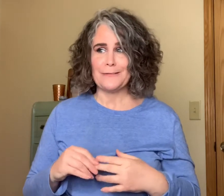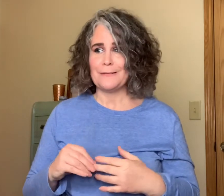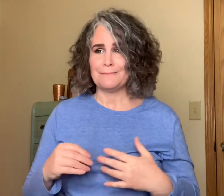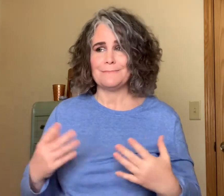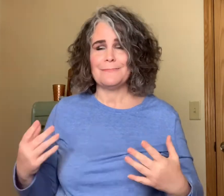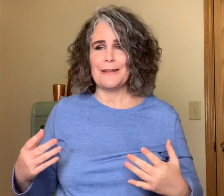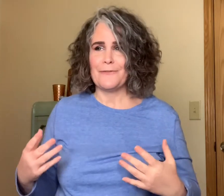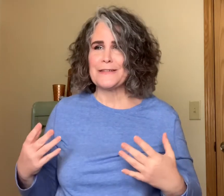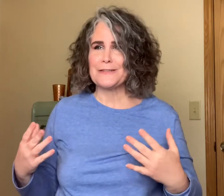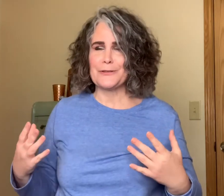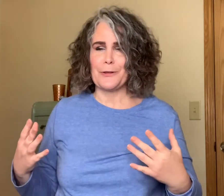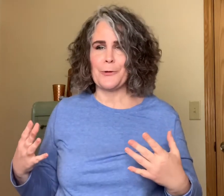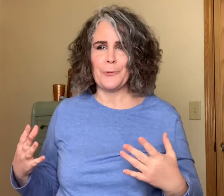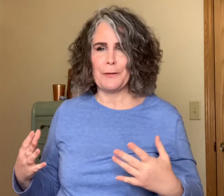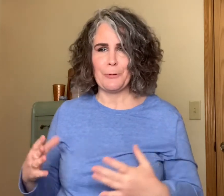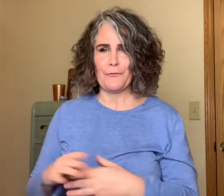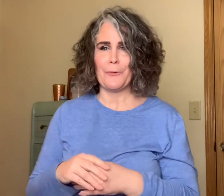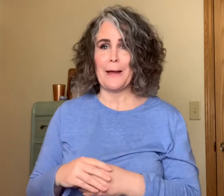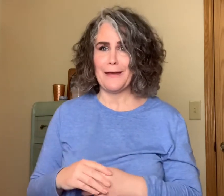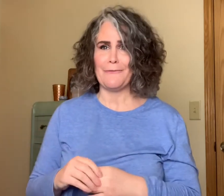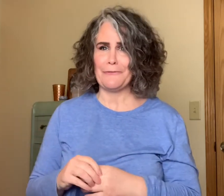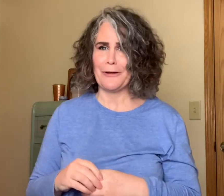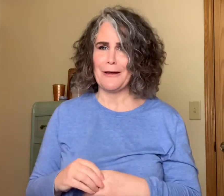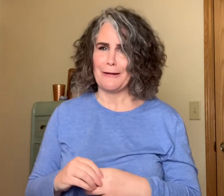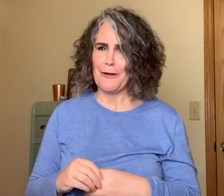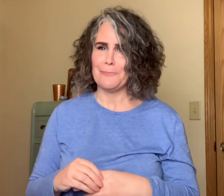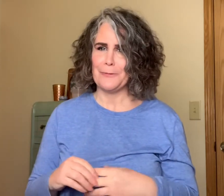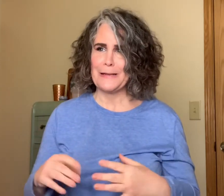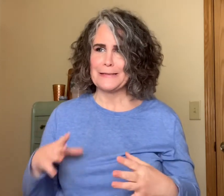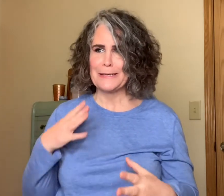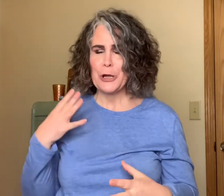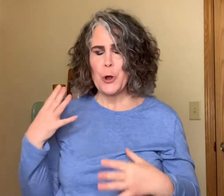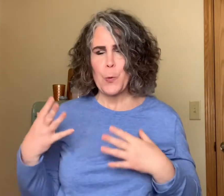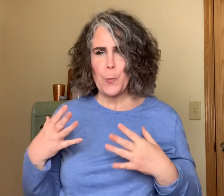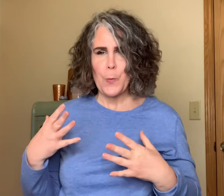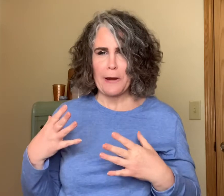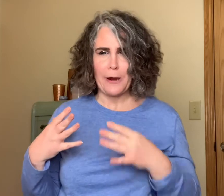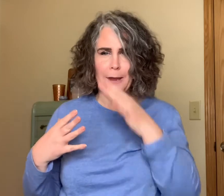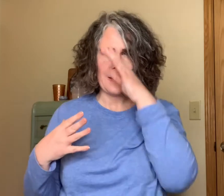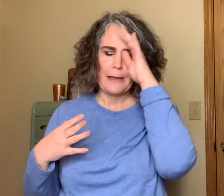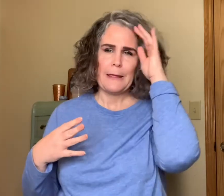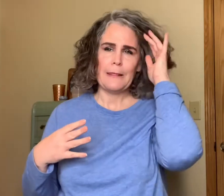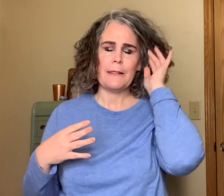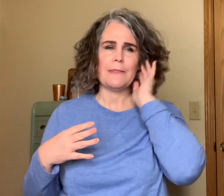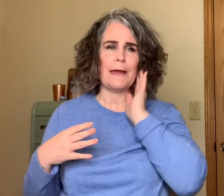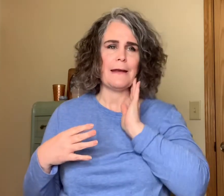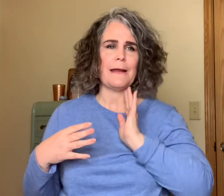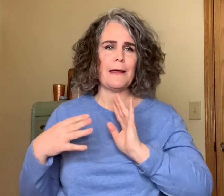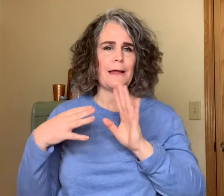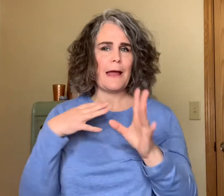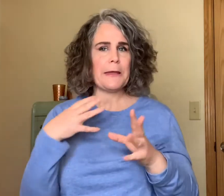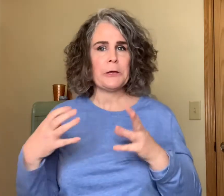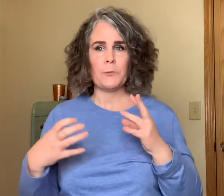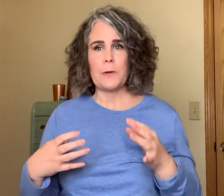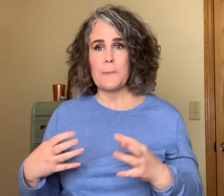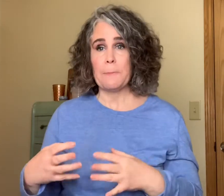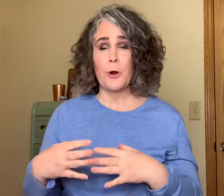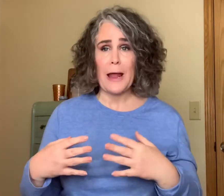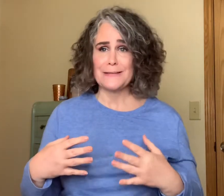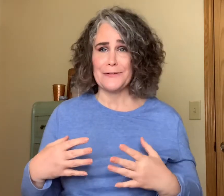if it's the only perfume I have ever gotten compliments wearing that I can remember as of